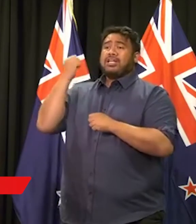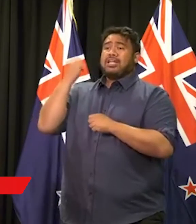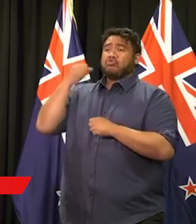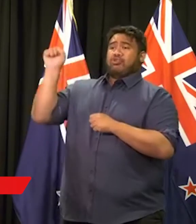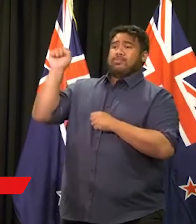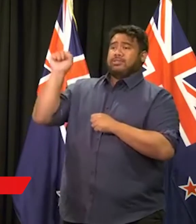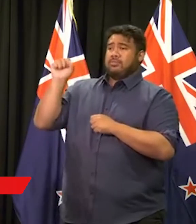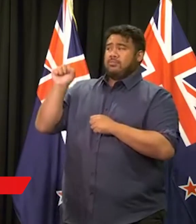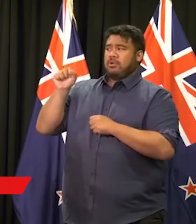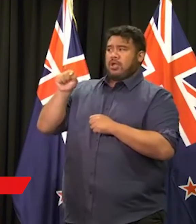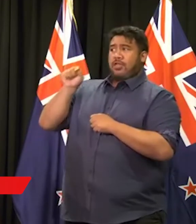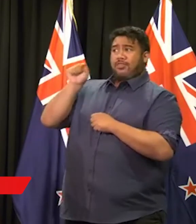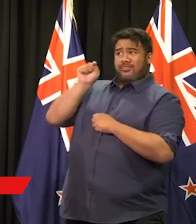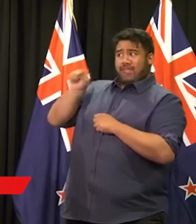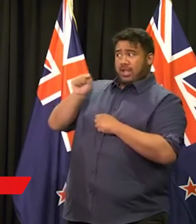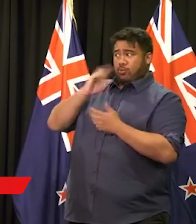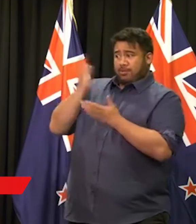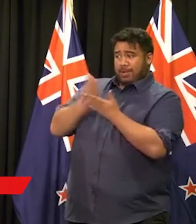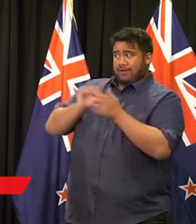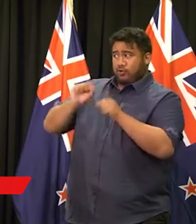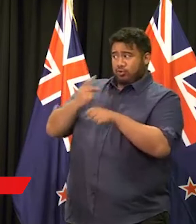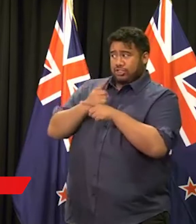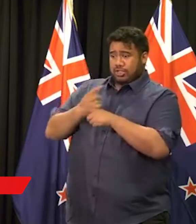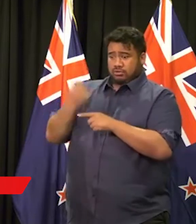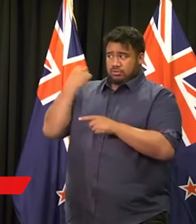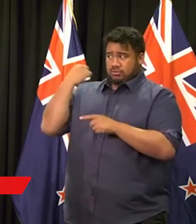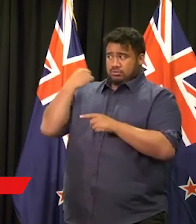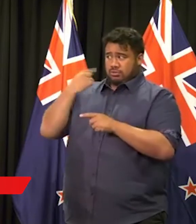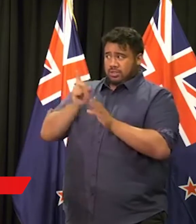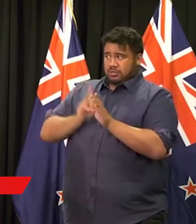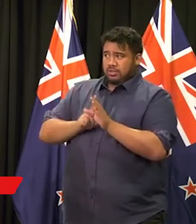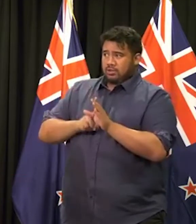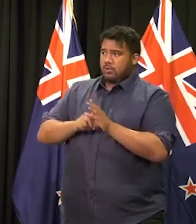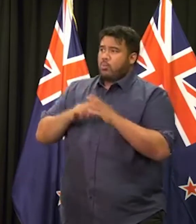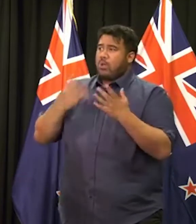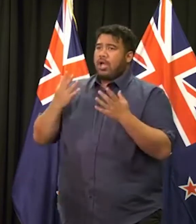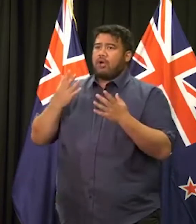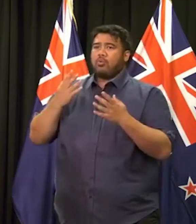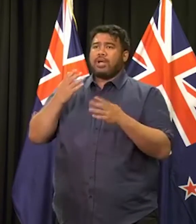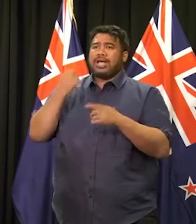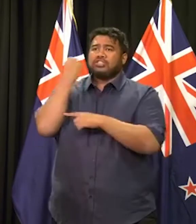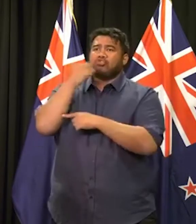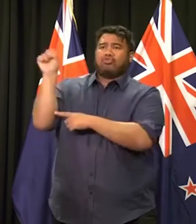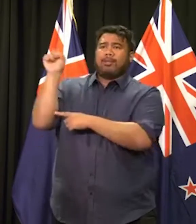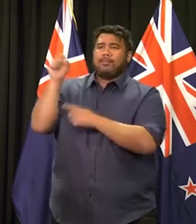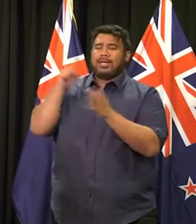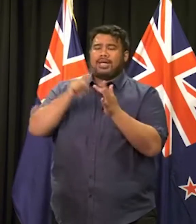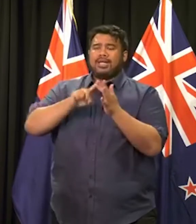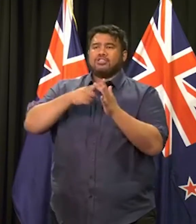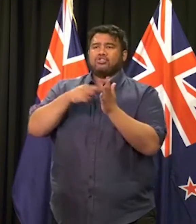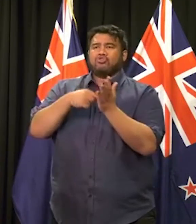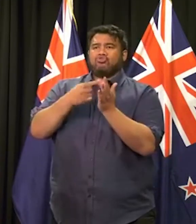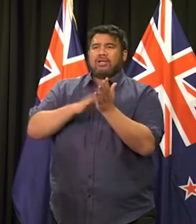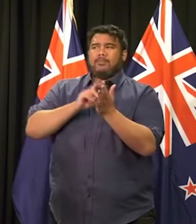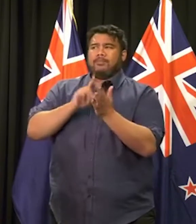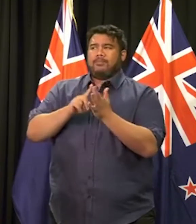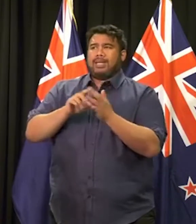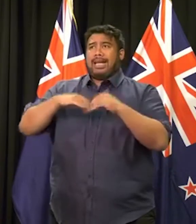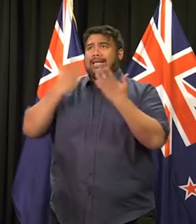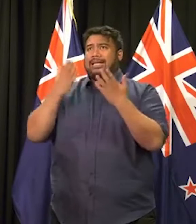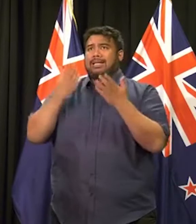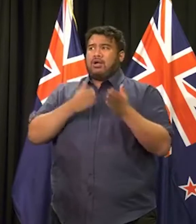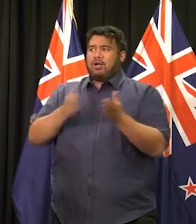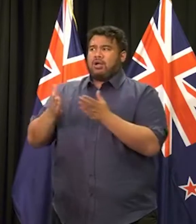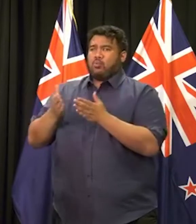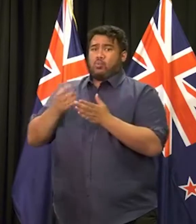course, uh, an issue that our agencies are focused on and aware of. And as I've said for